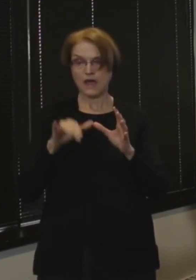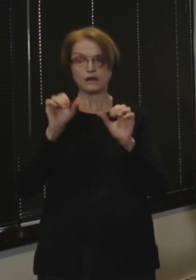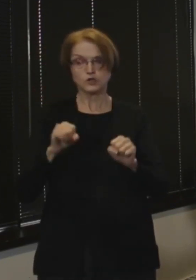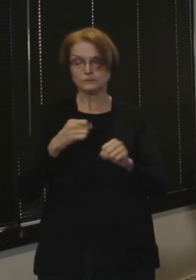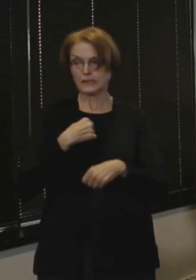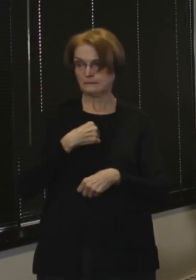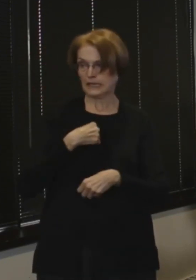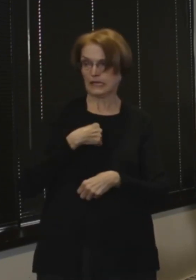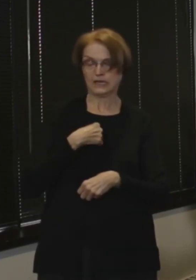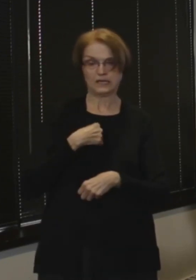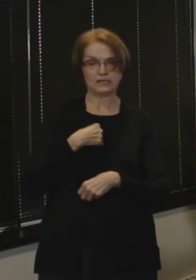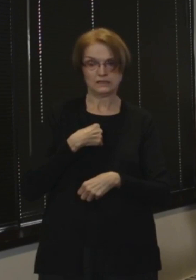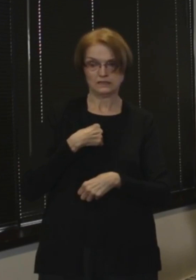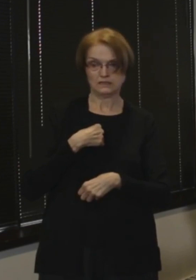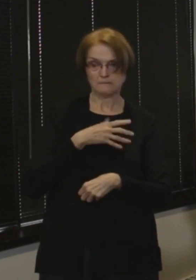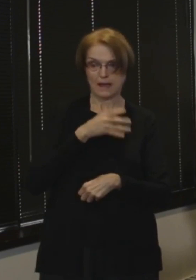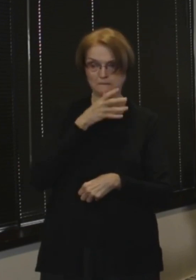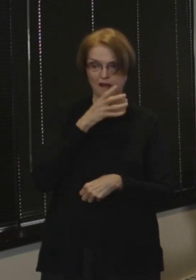mother on an iPad.